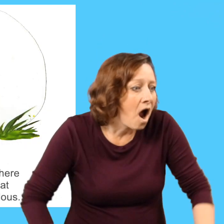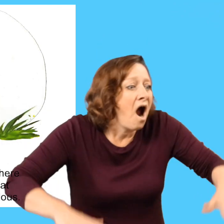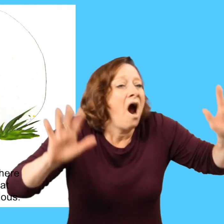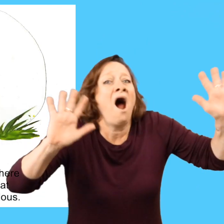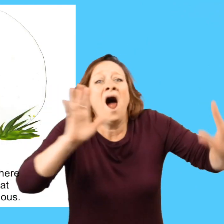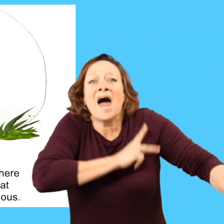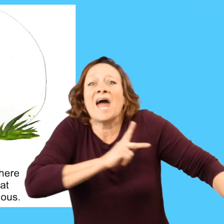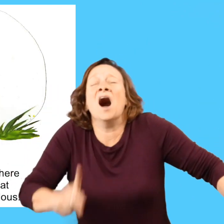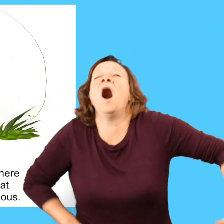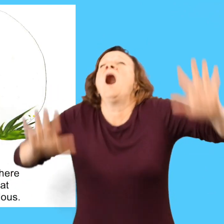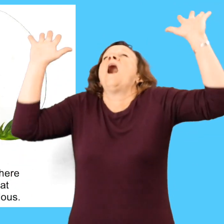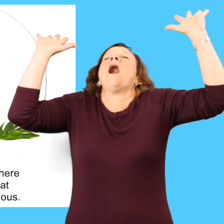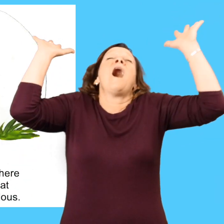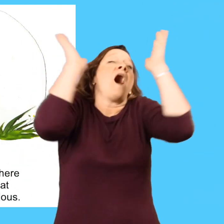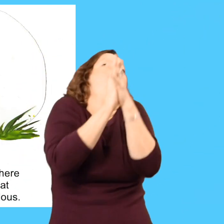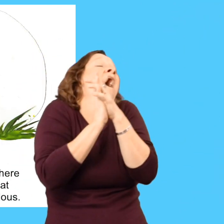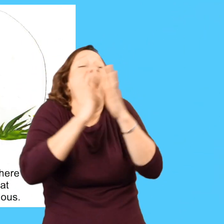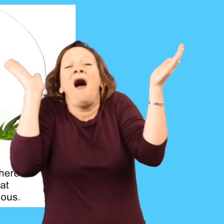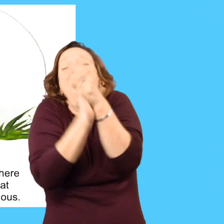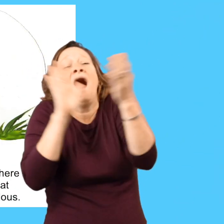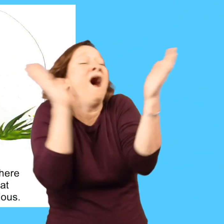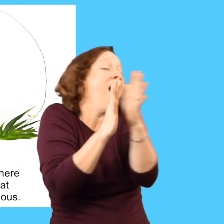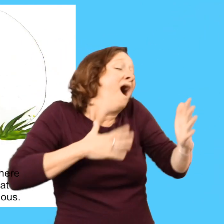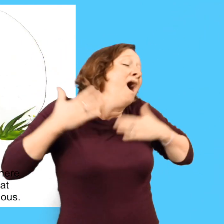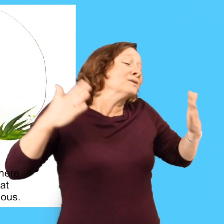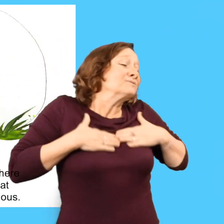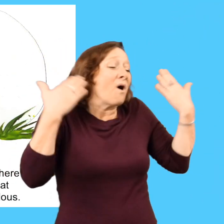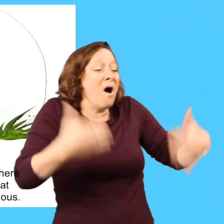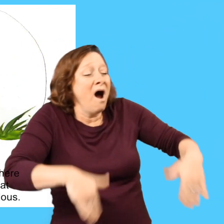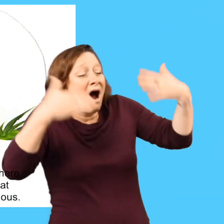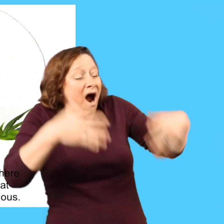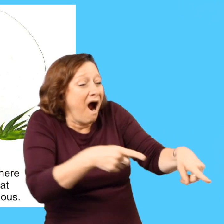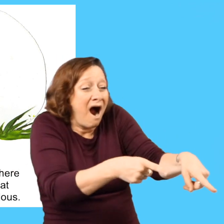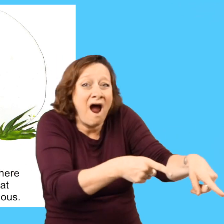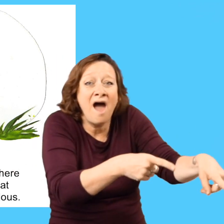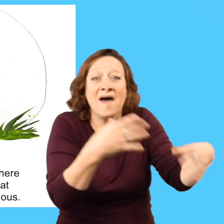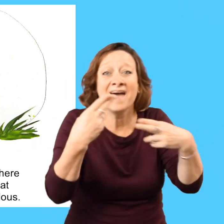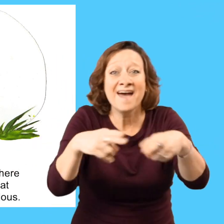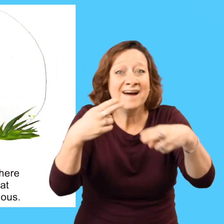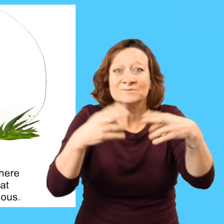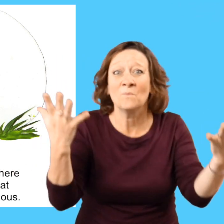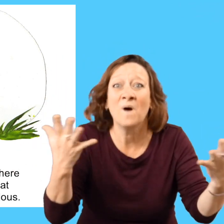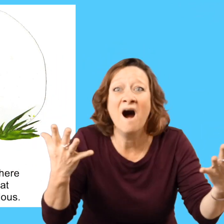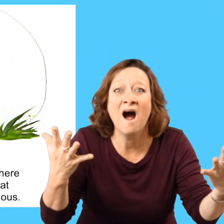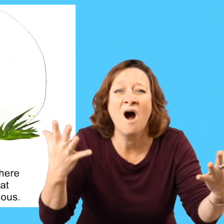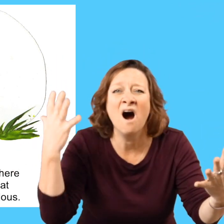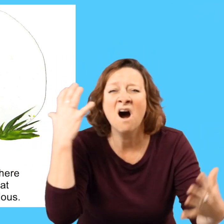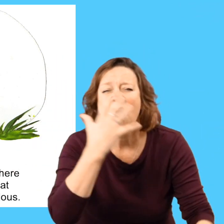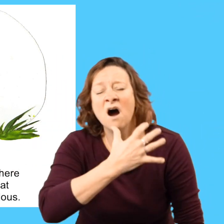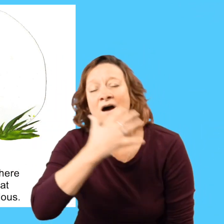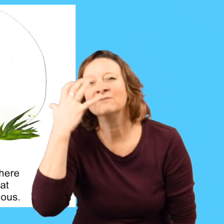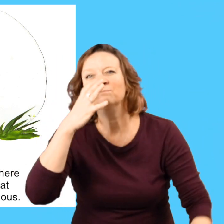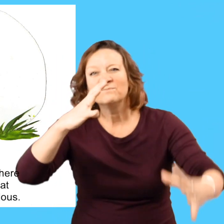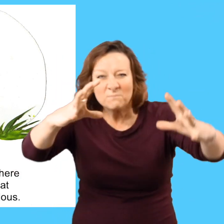The king clapped his hands for joy. There lay an egg of such